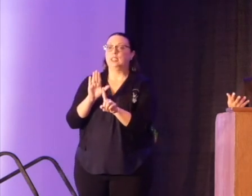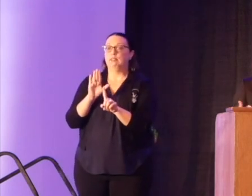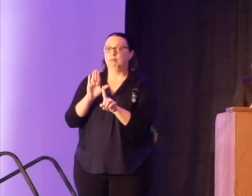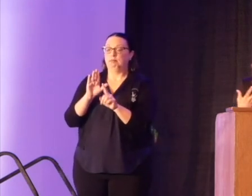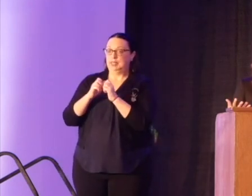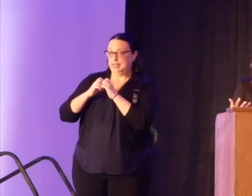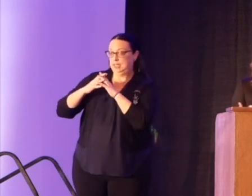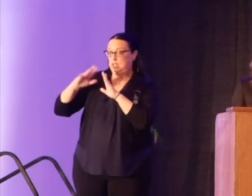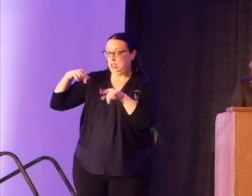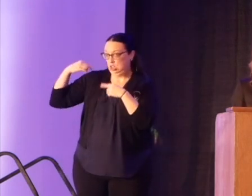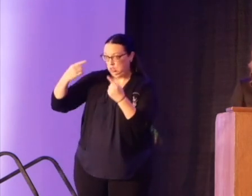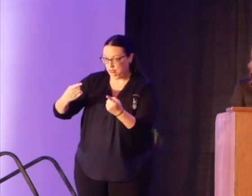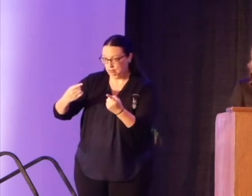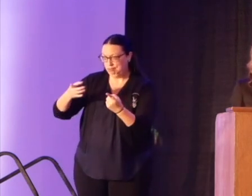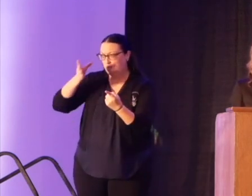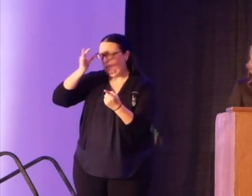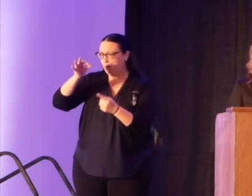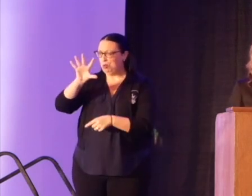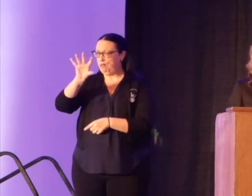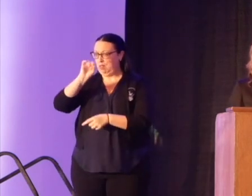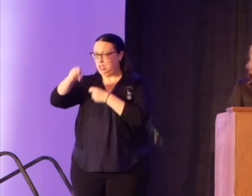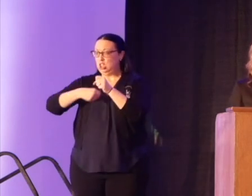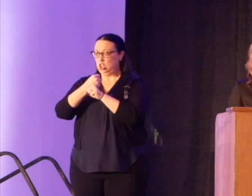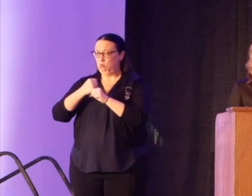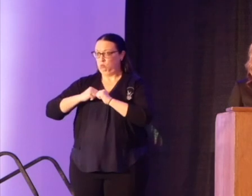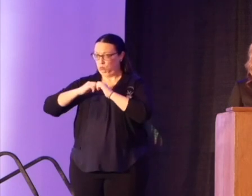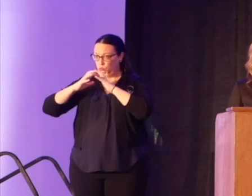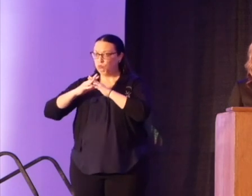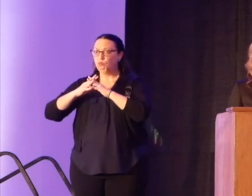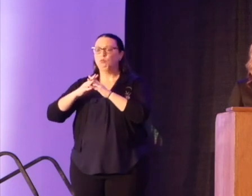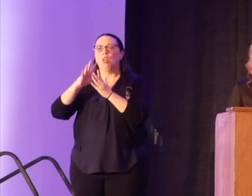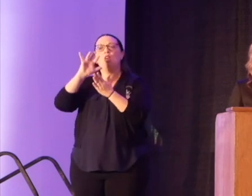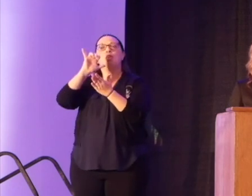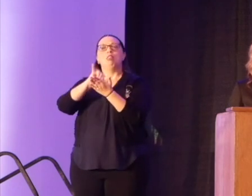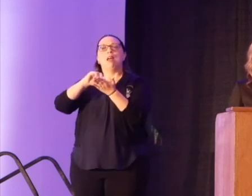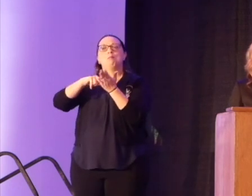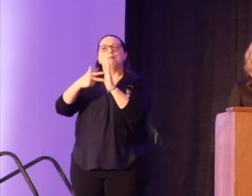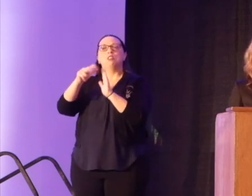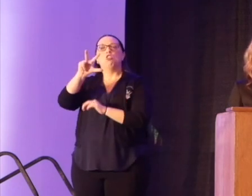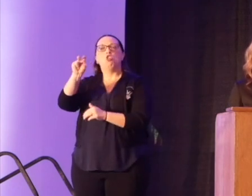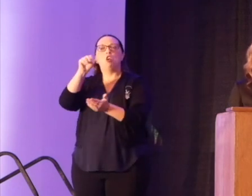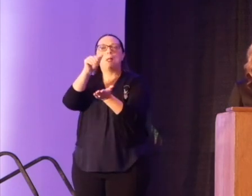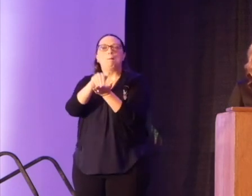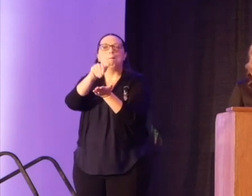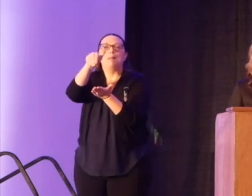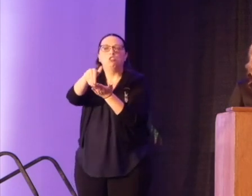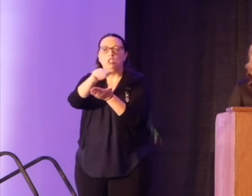existence, its existence of almost 50 years, that results in close to $30 million of